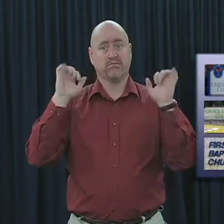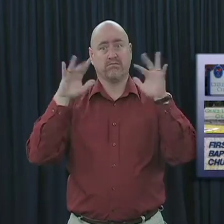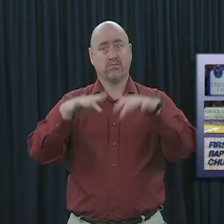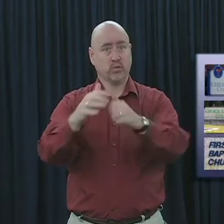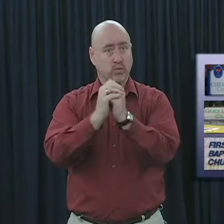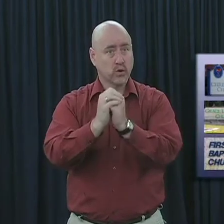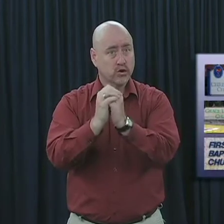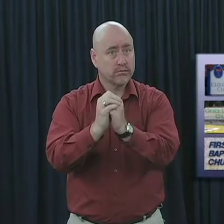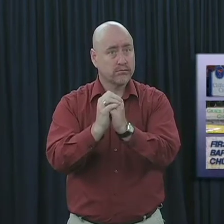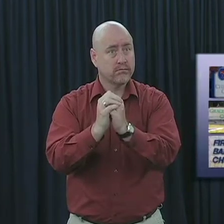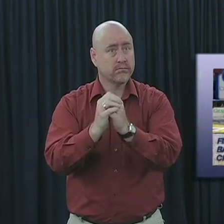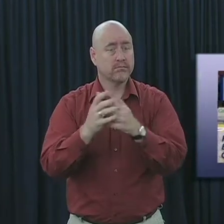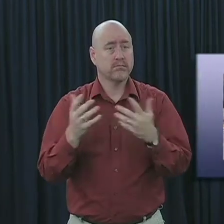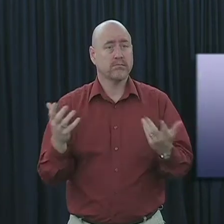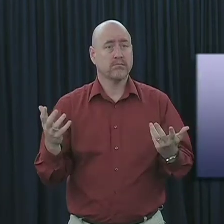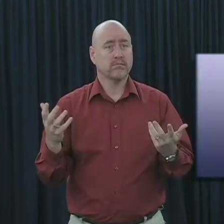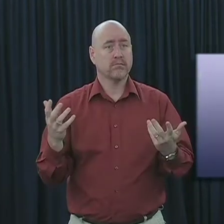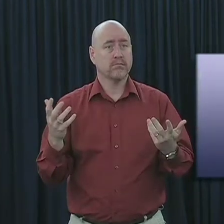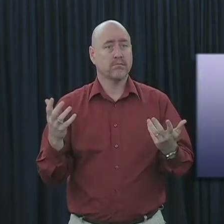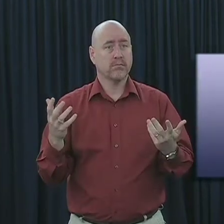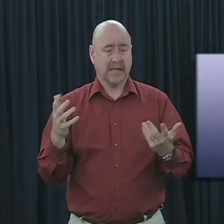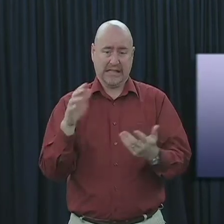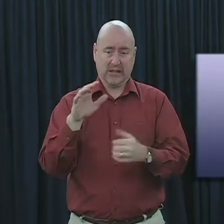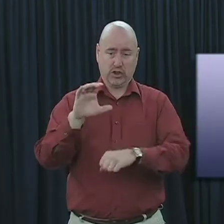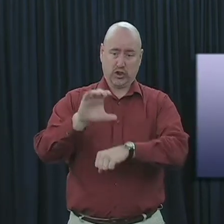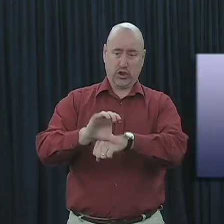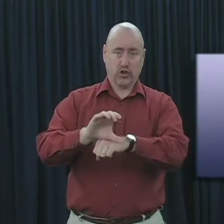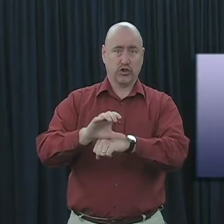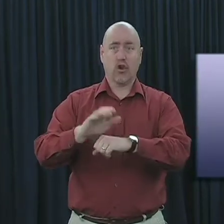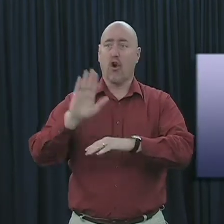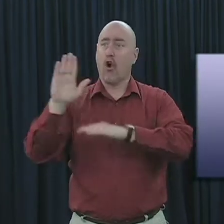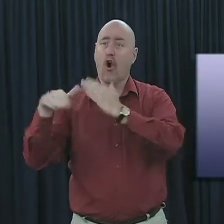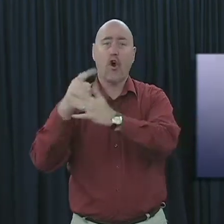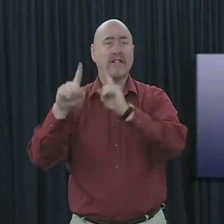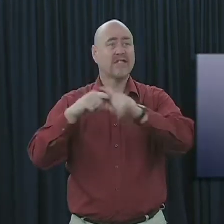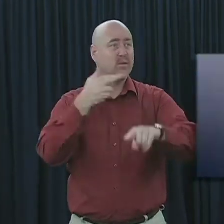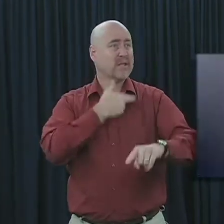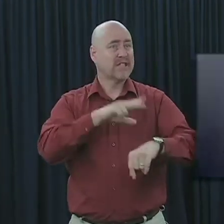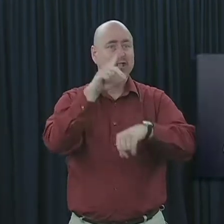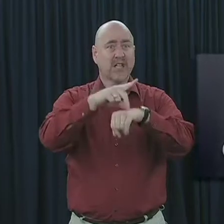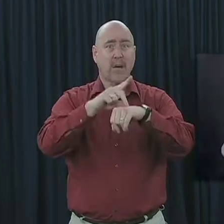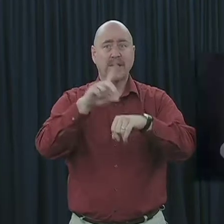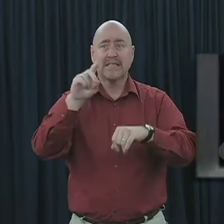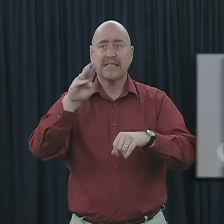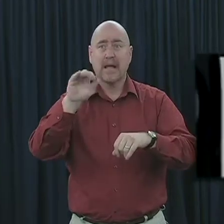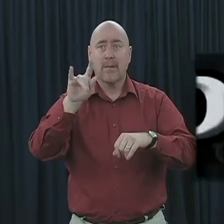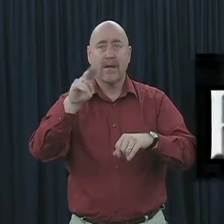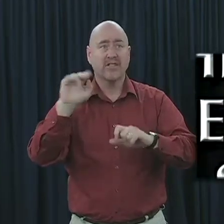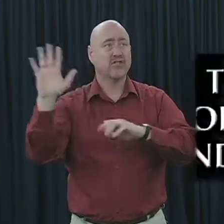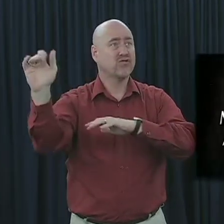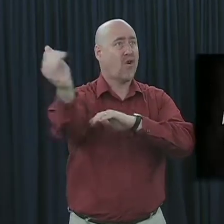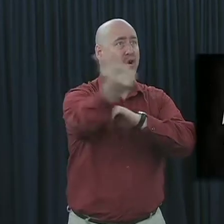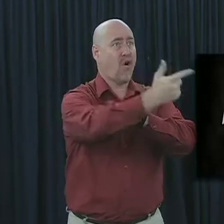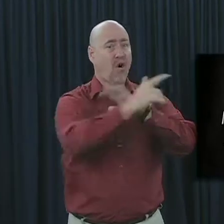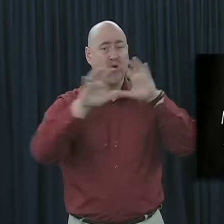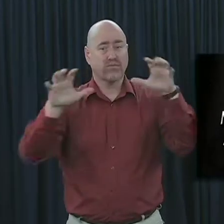Is it the sum of all religious denominations? Or is it something more personal and spiritual?